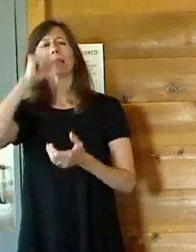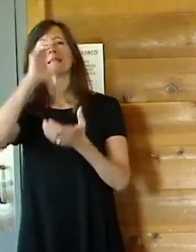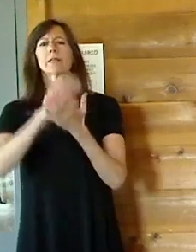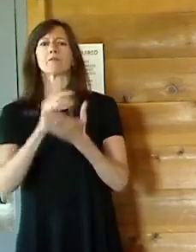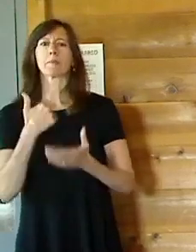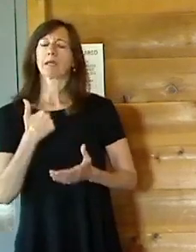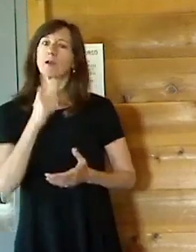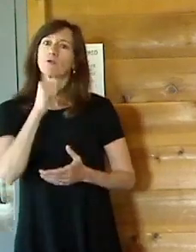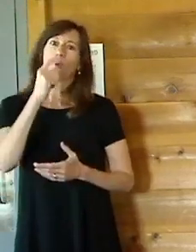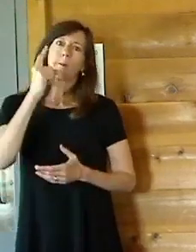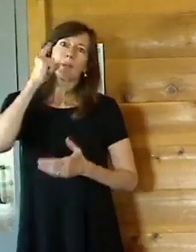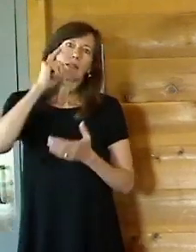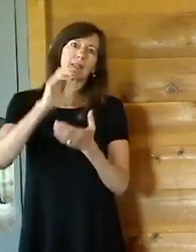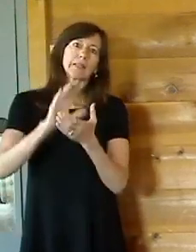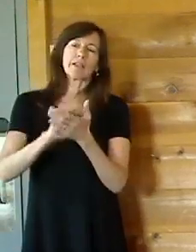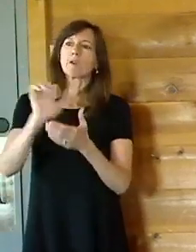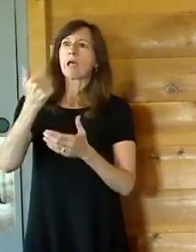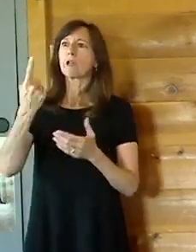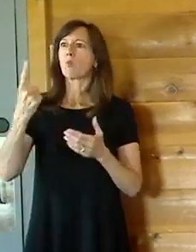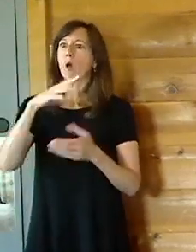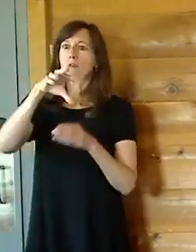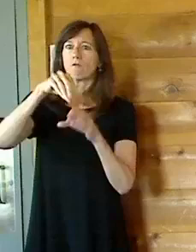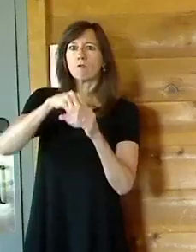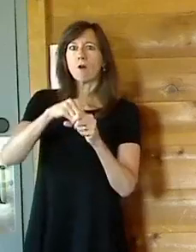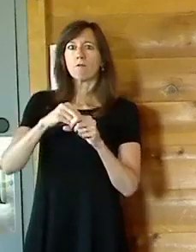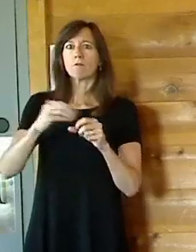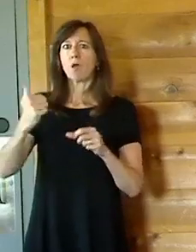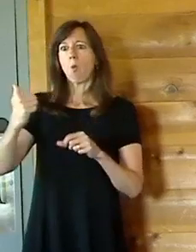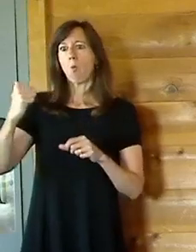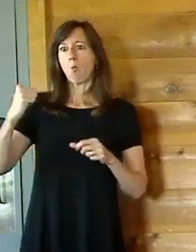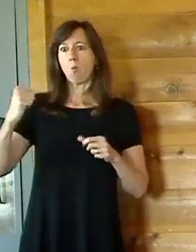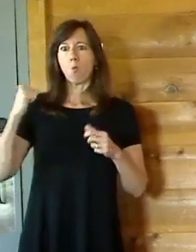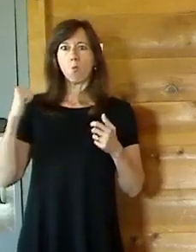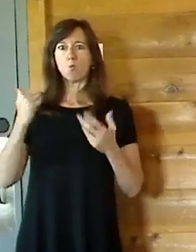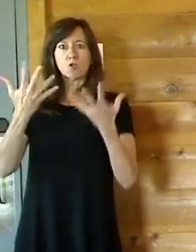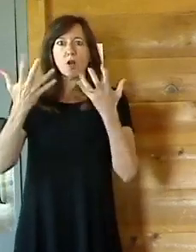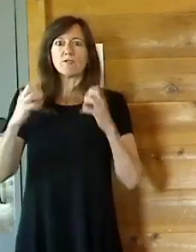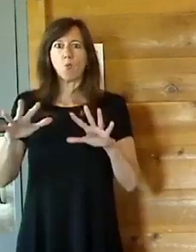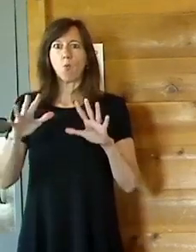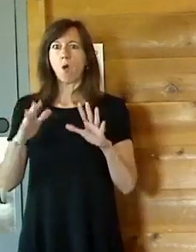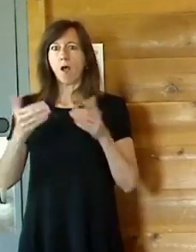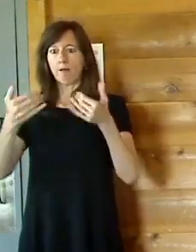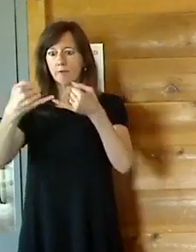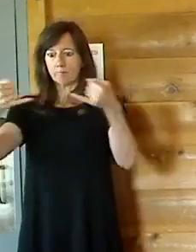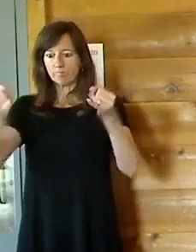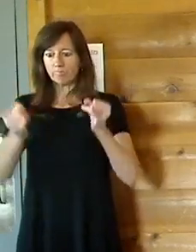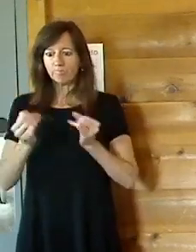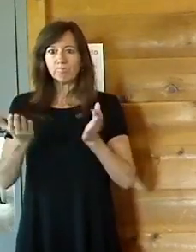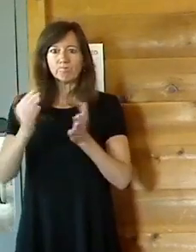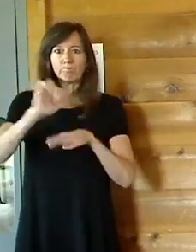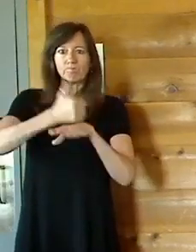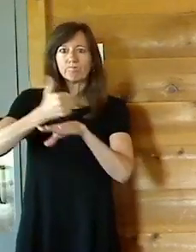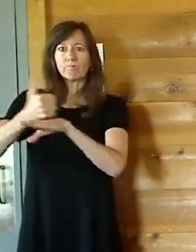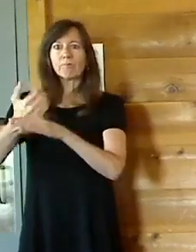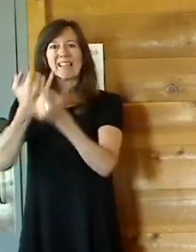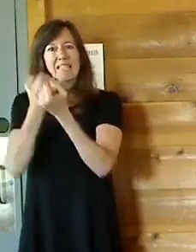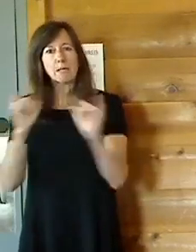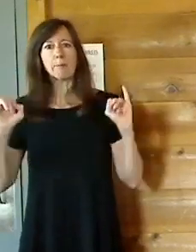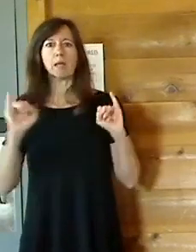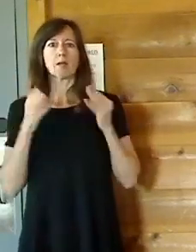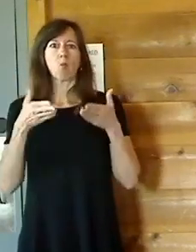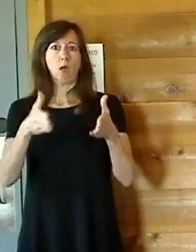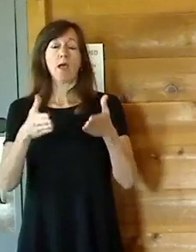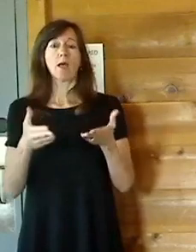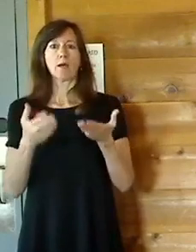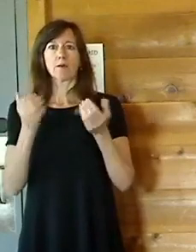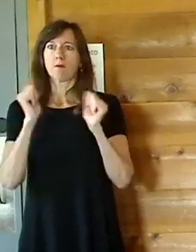anybody in this process who wants to back away from independent reapportionment. So independent reapportionment will continue. It just has to be done in accordance